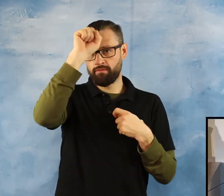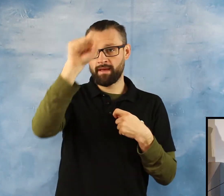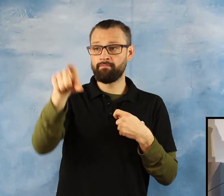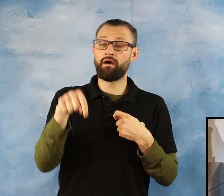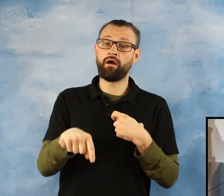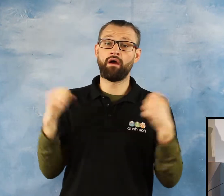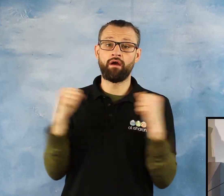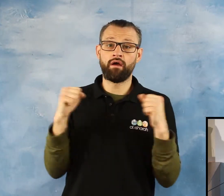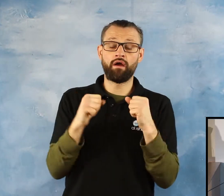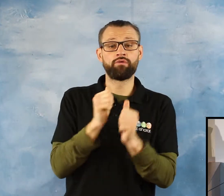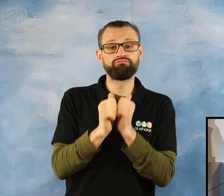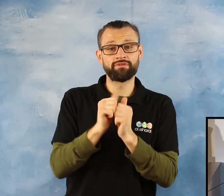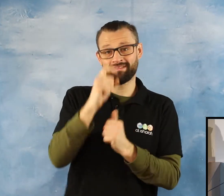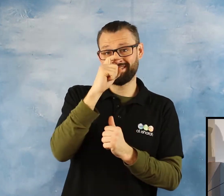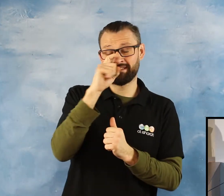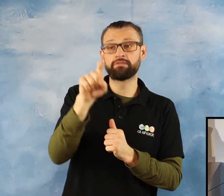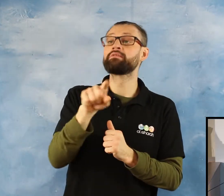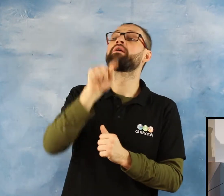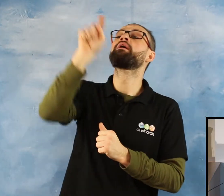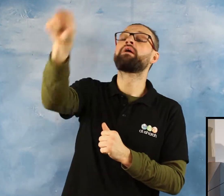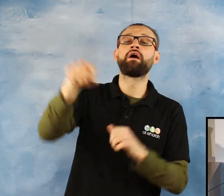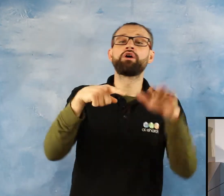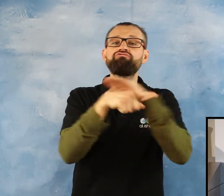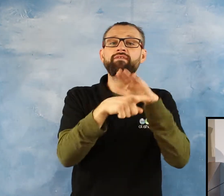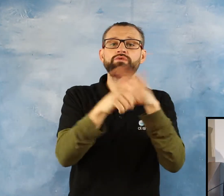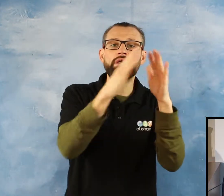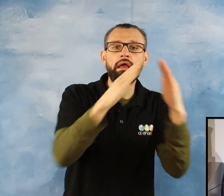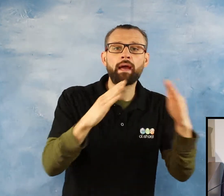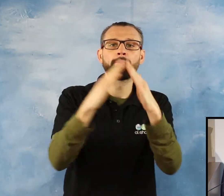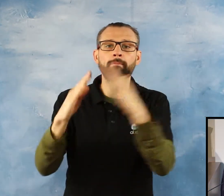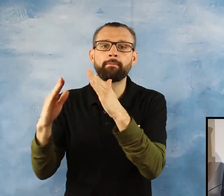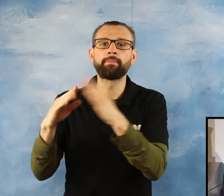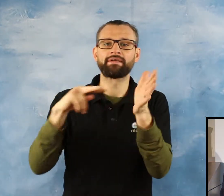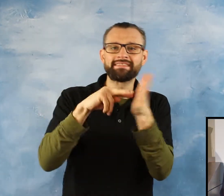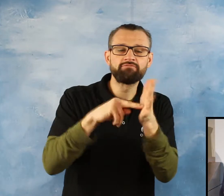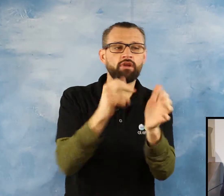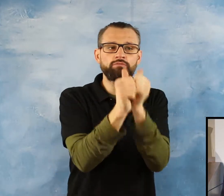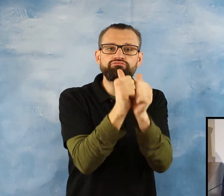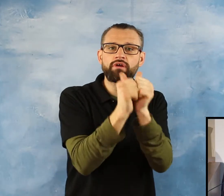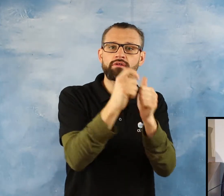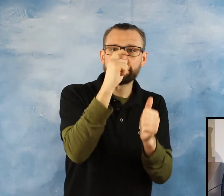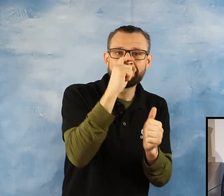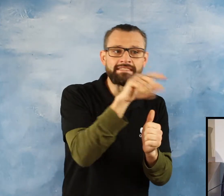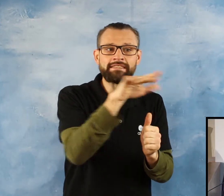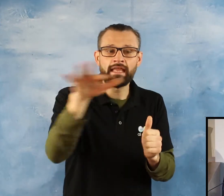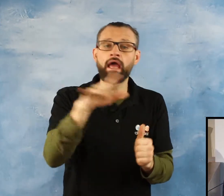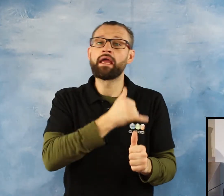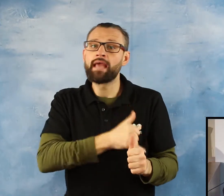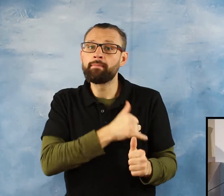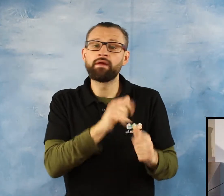refugee camps, Syrian brothers, sisters. In Yemen, the children, there is